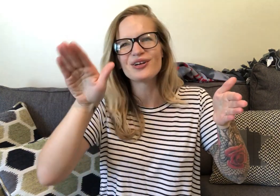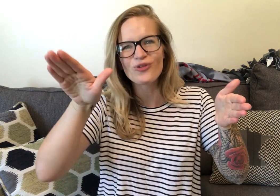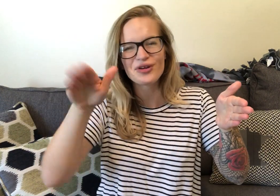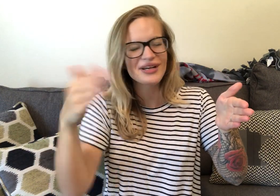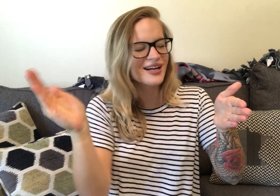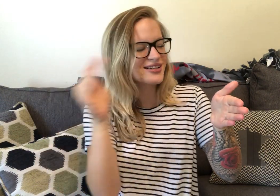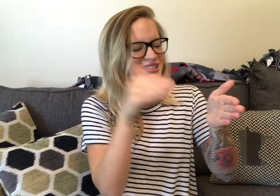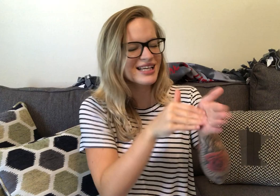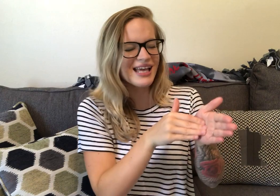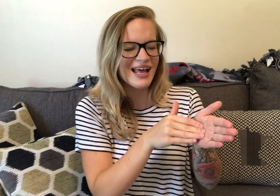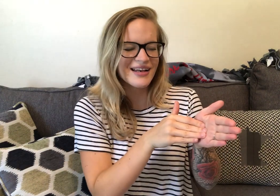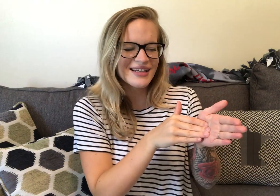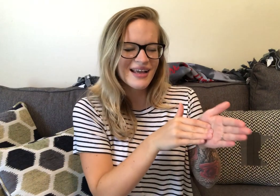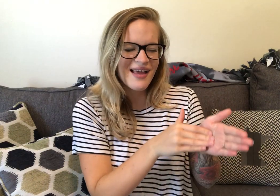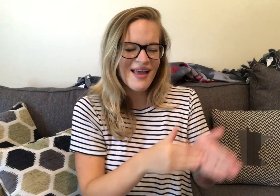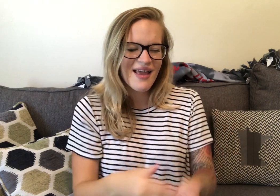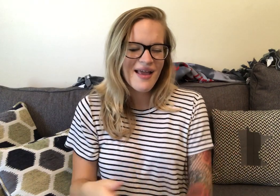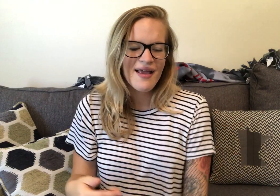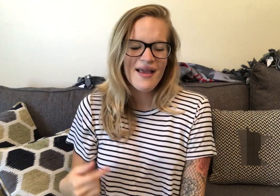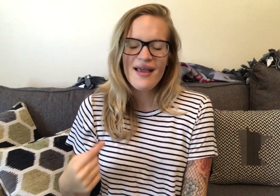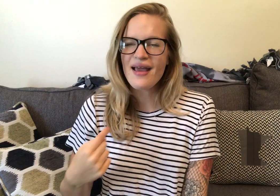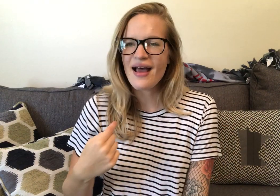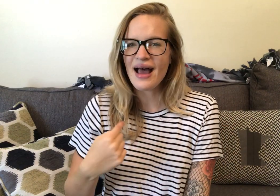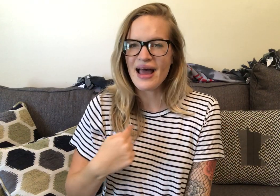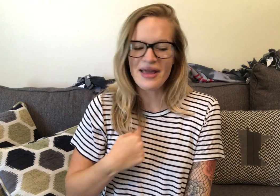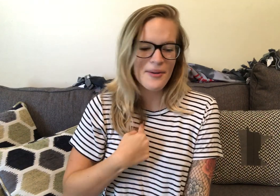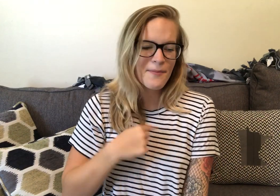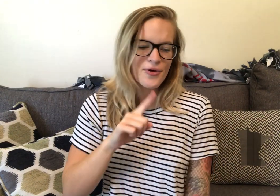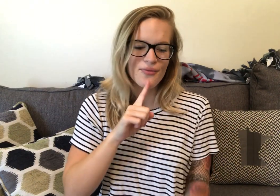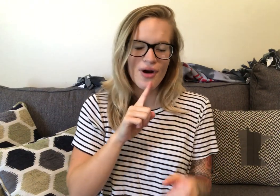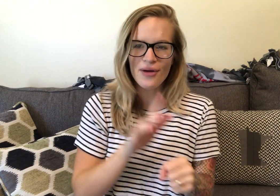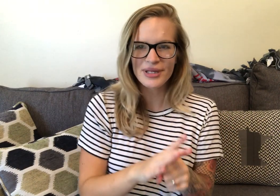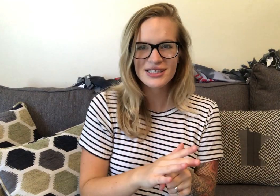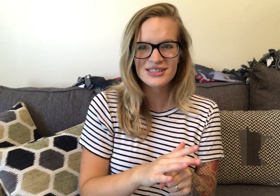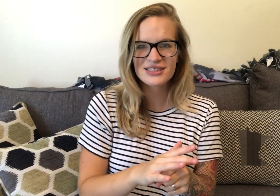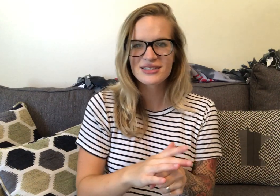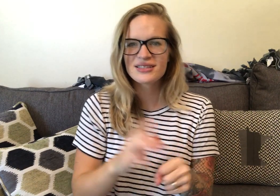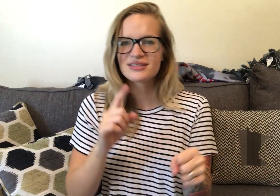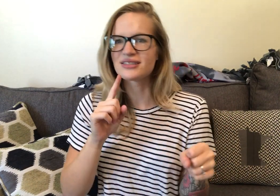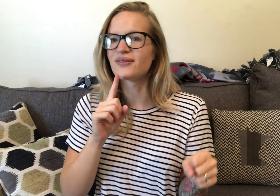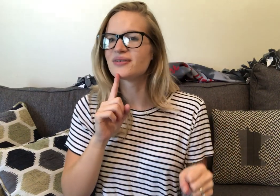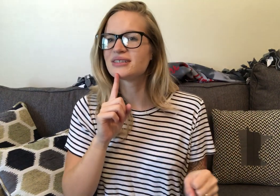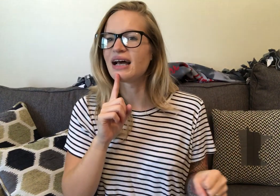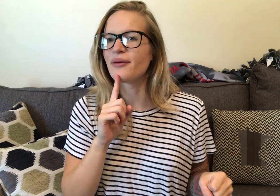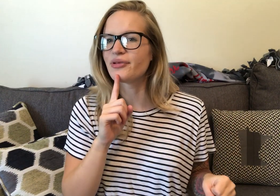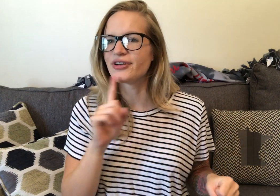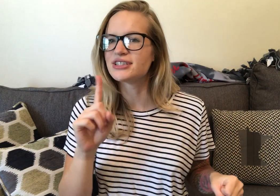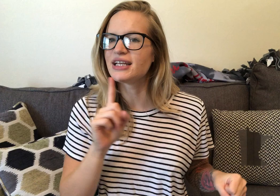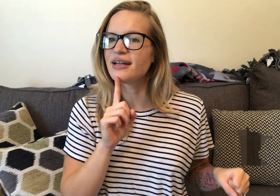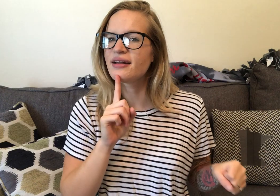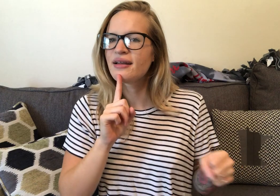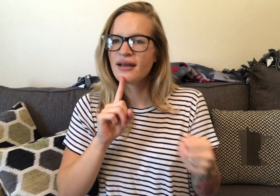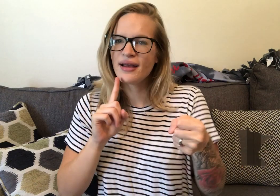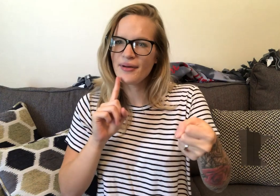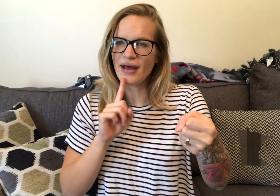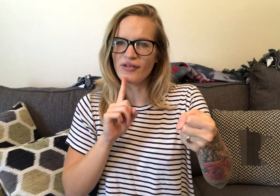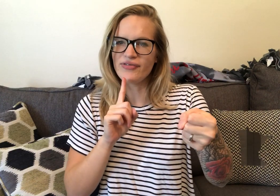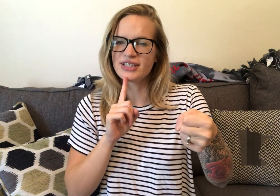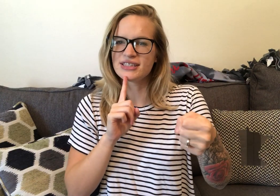your four fingers. Again. I. Promise. So. Tap your chin. Have a fist